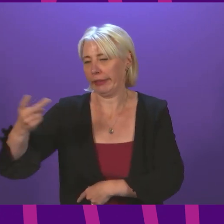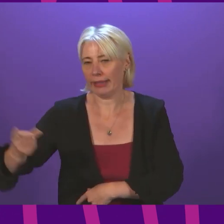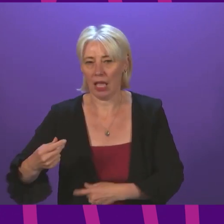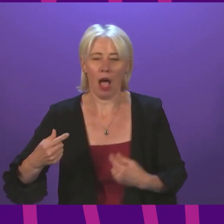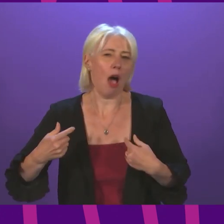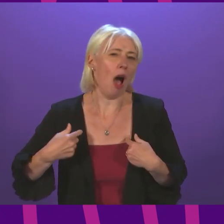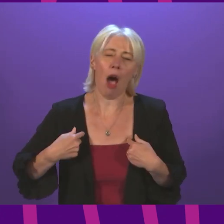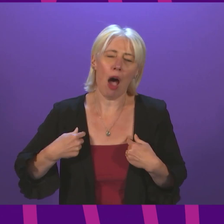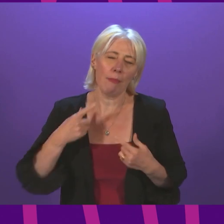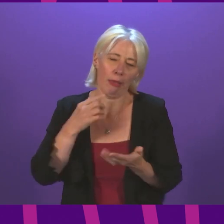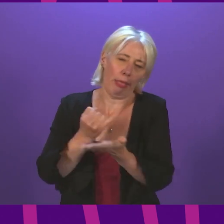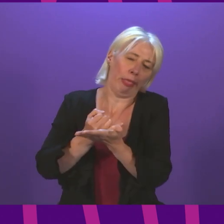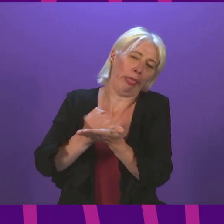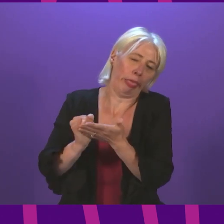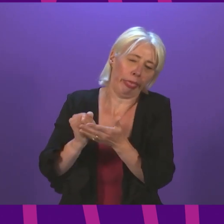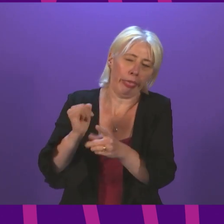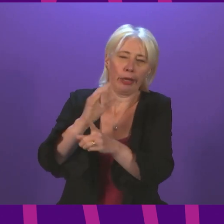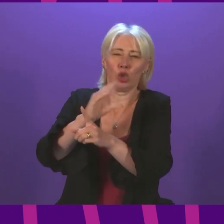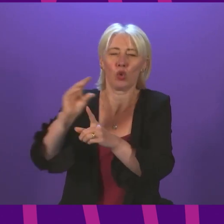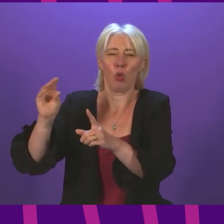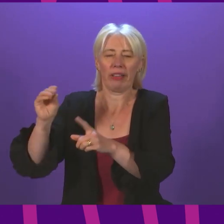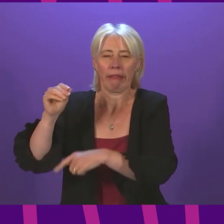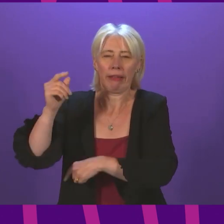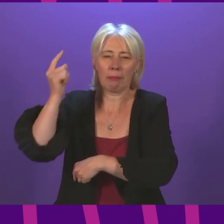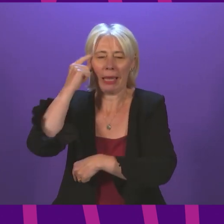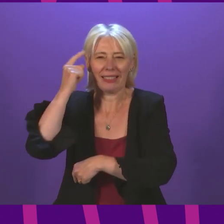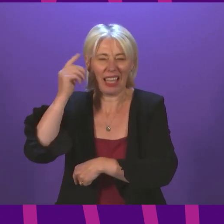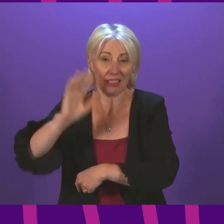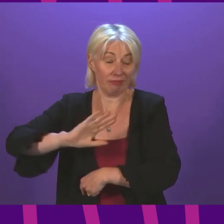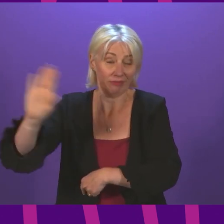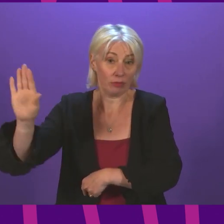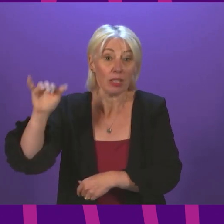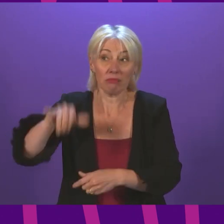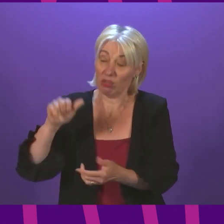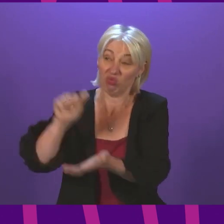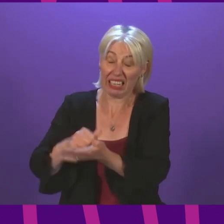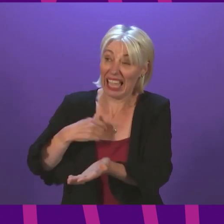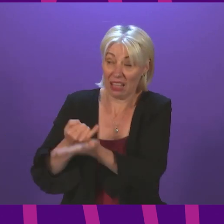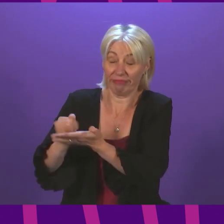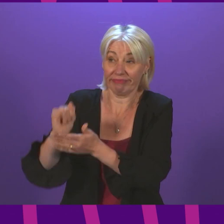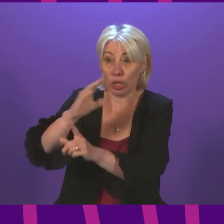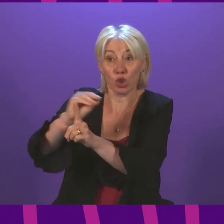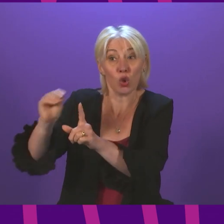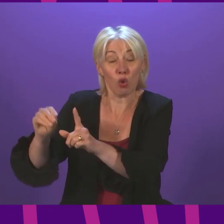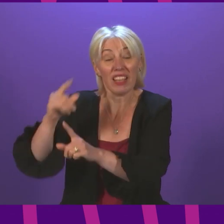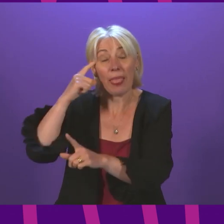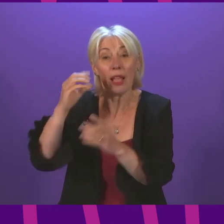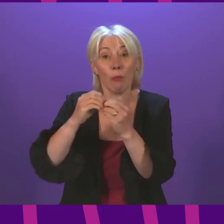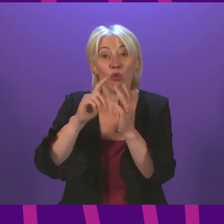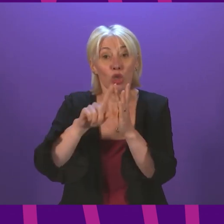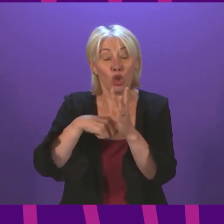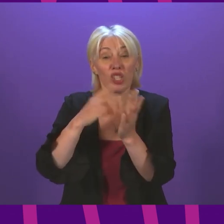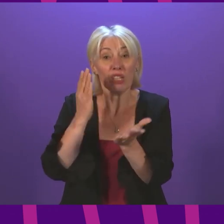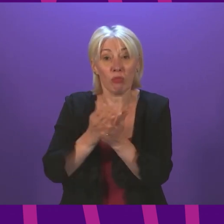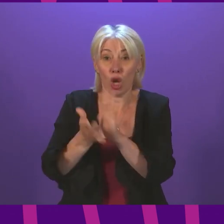saying is evident of anti-Tory mindset. Well, let me be honest. I am anti-Tory and I think that Boris Johnson is